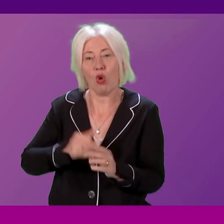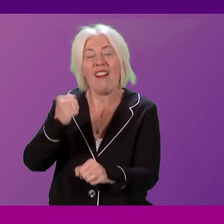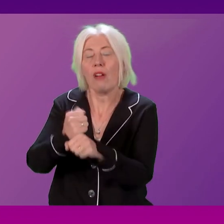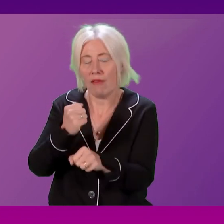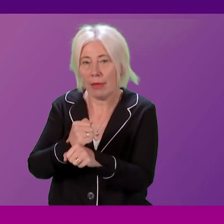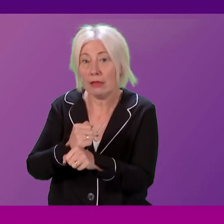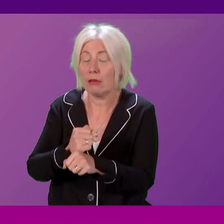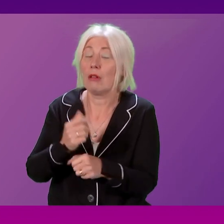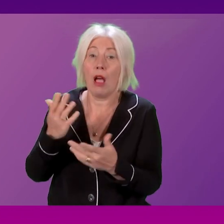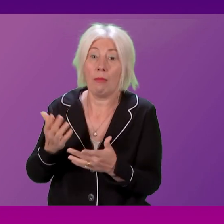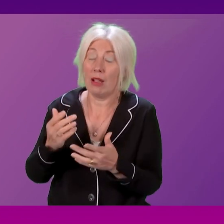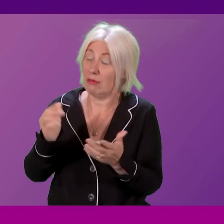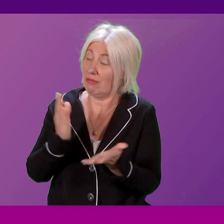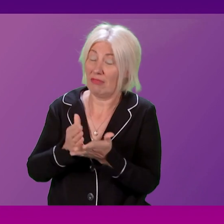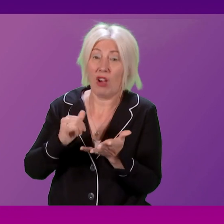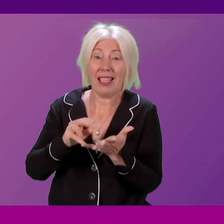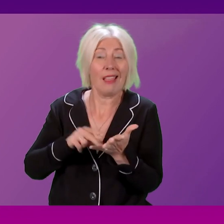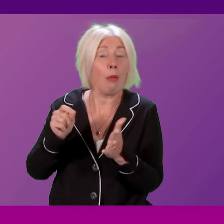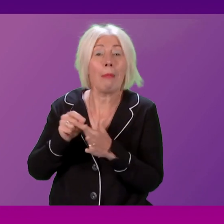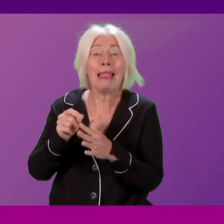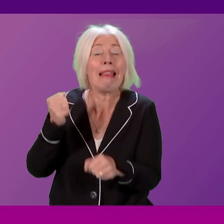cornerstone of this government